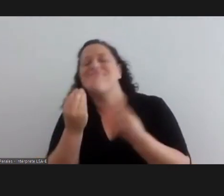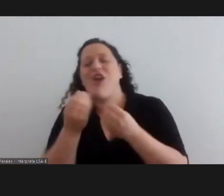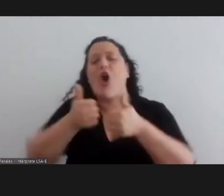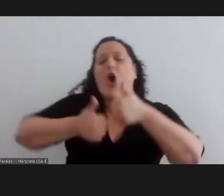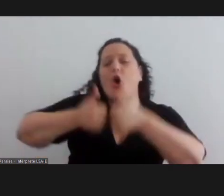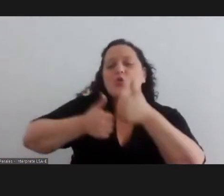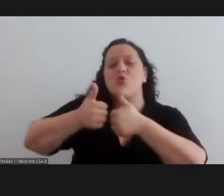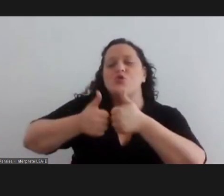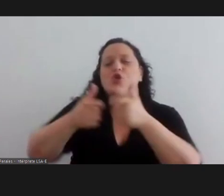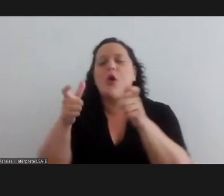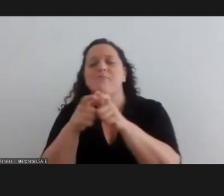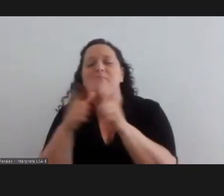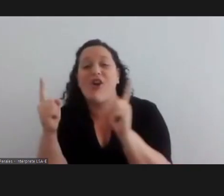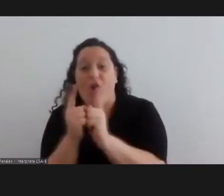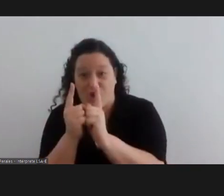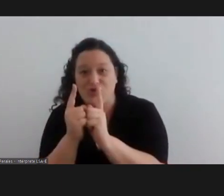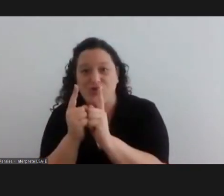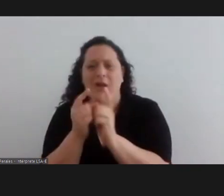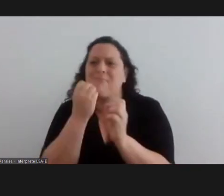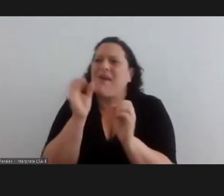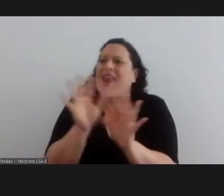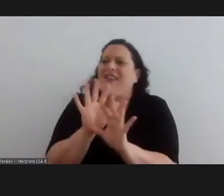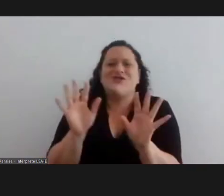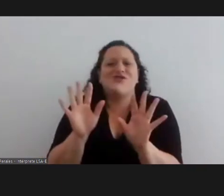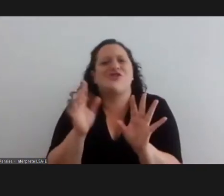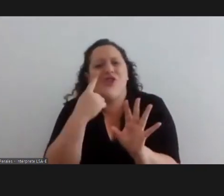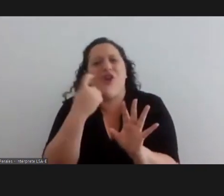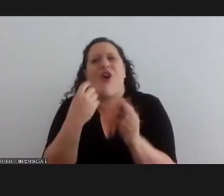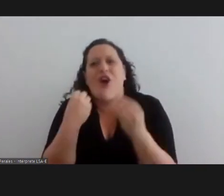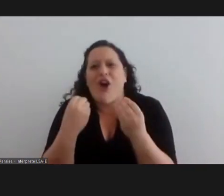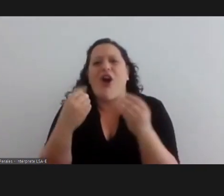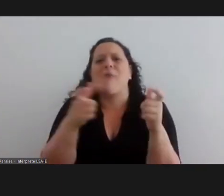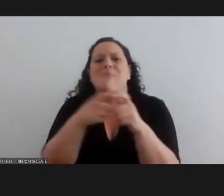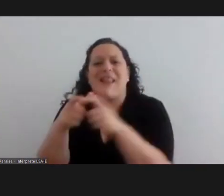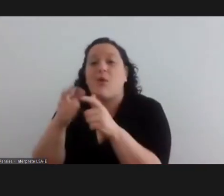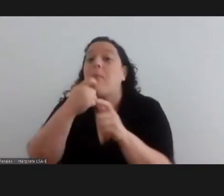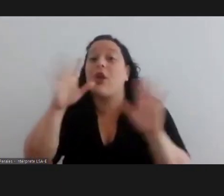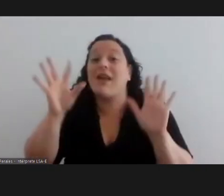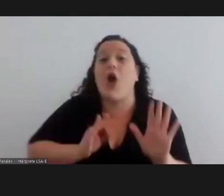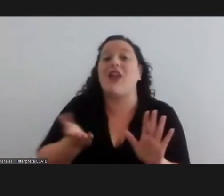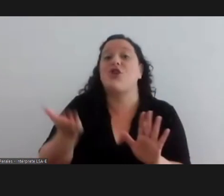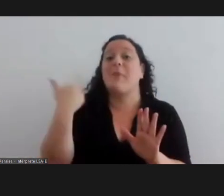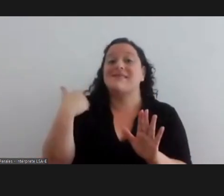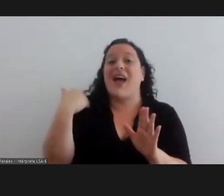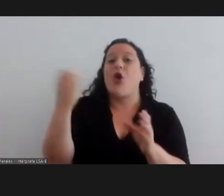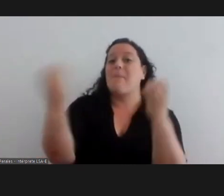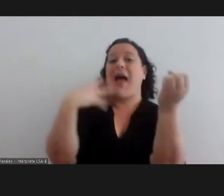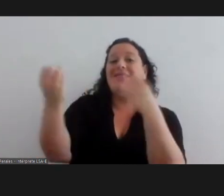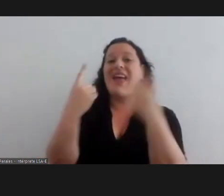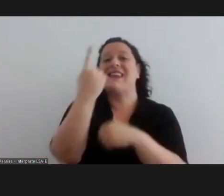a course on short every year and last year we received